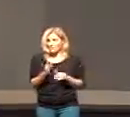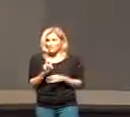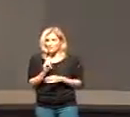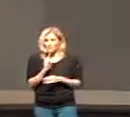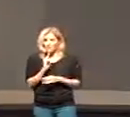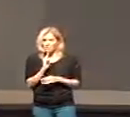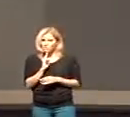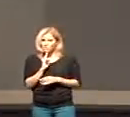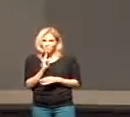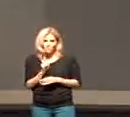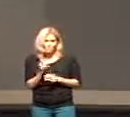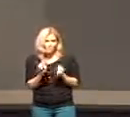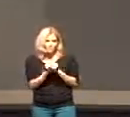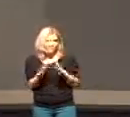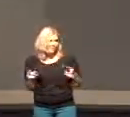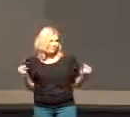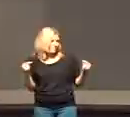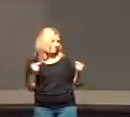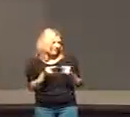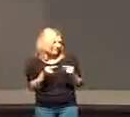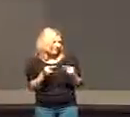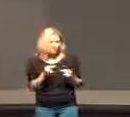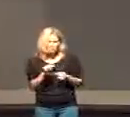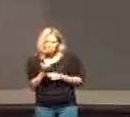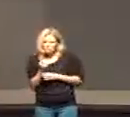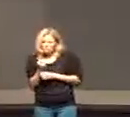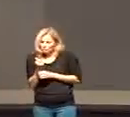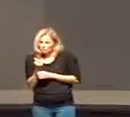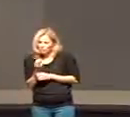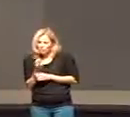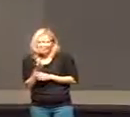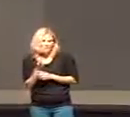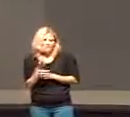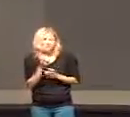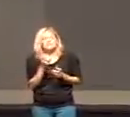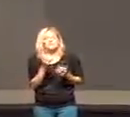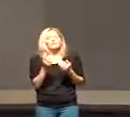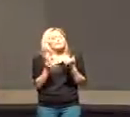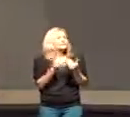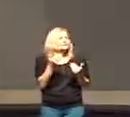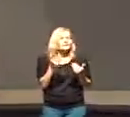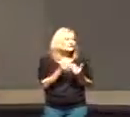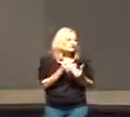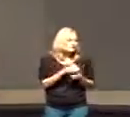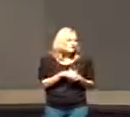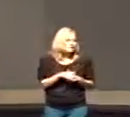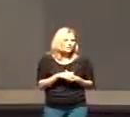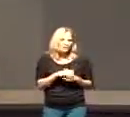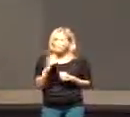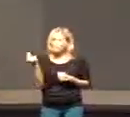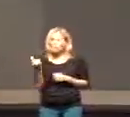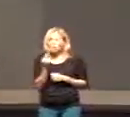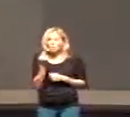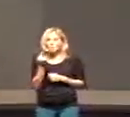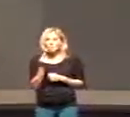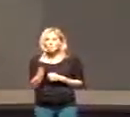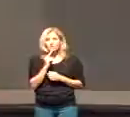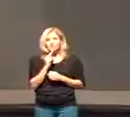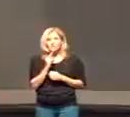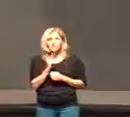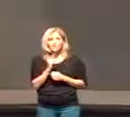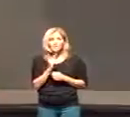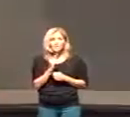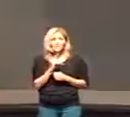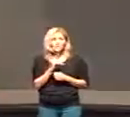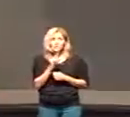pain free it's rarely the easiest way we won't always and quite frankly I'm